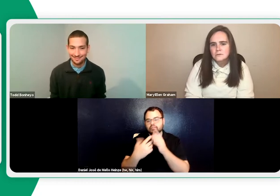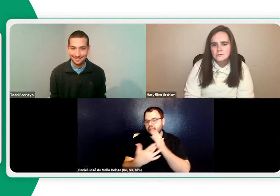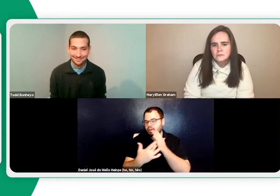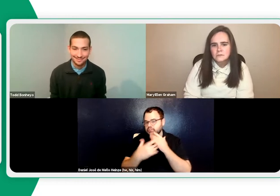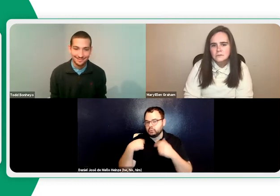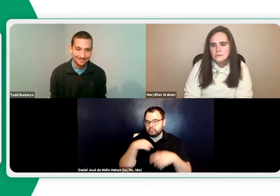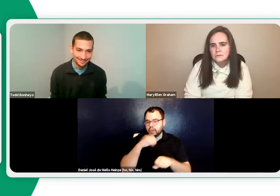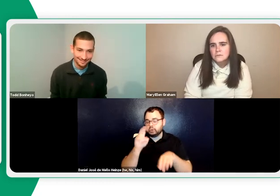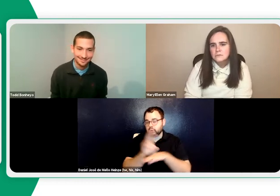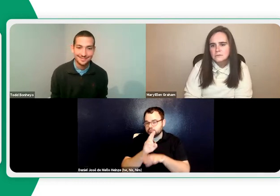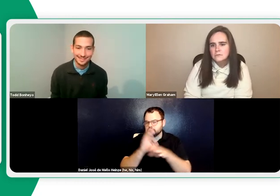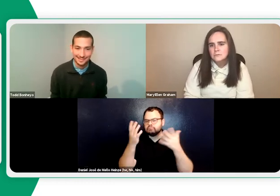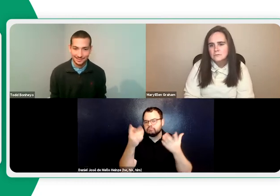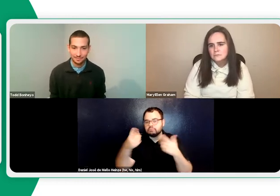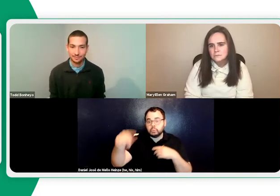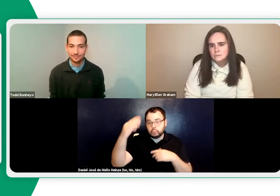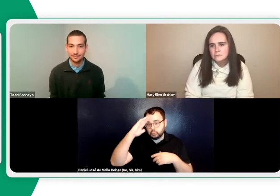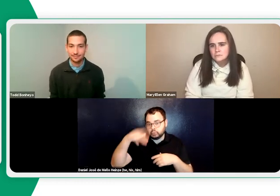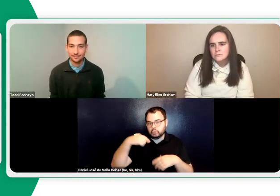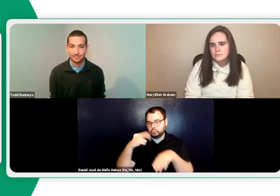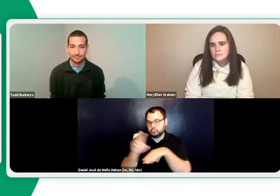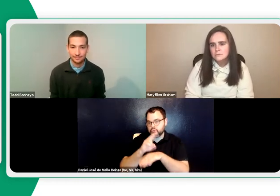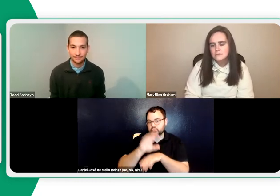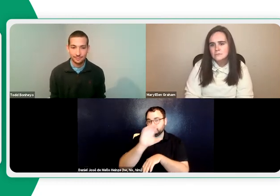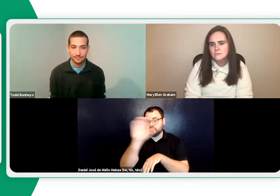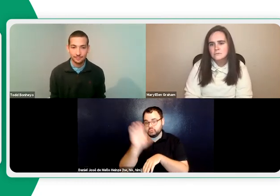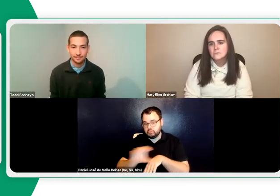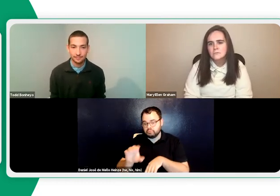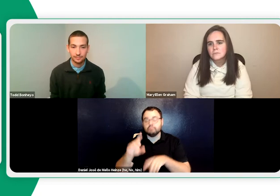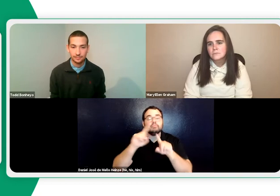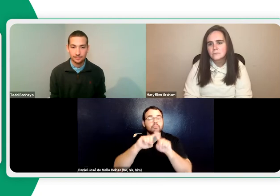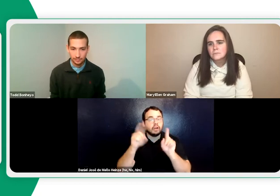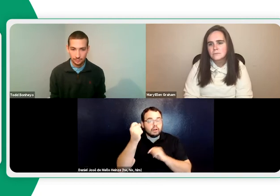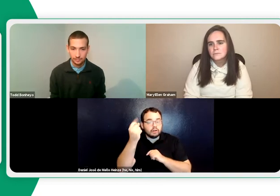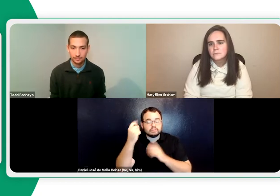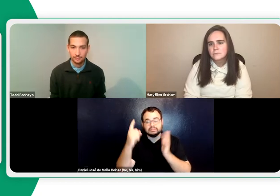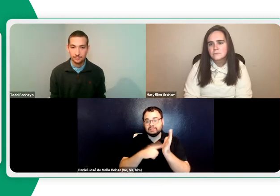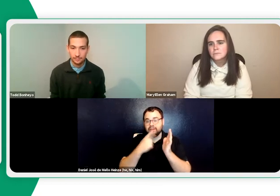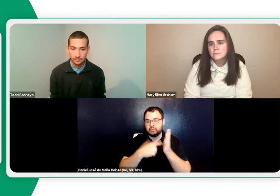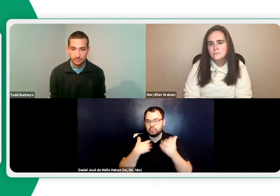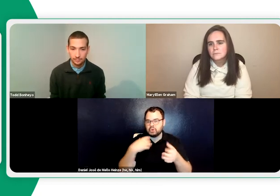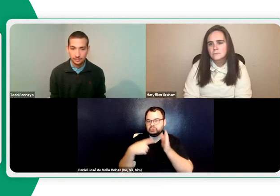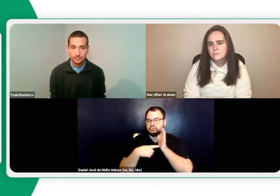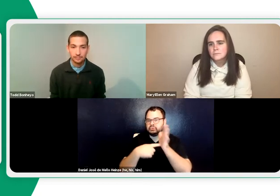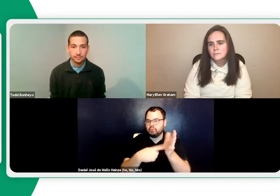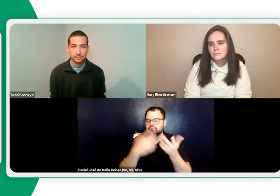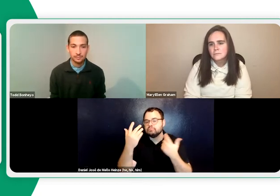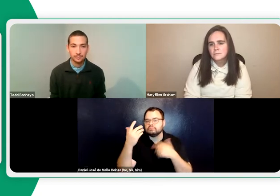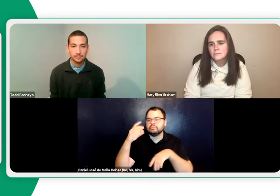Do you have any tips? Daniel, yes. There is a lot of technology that we use. So we've already discussed the use of Zoom,